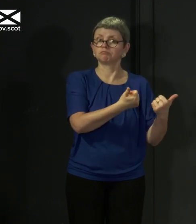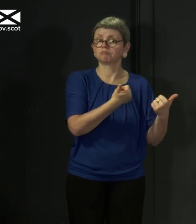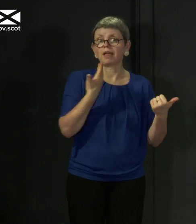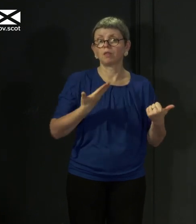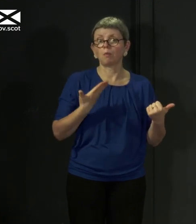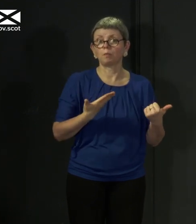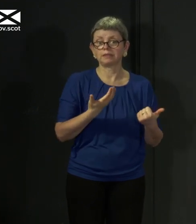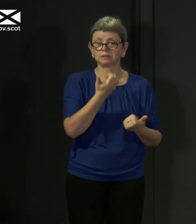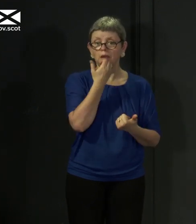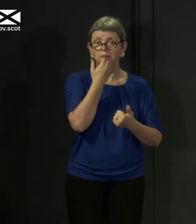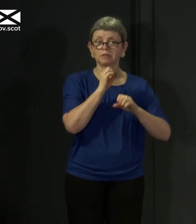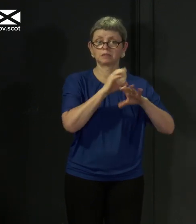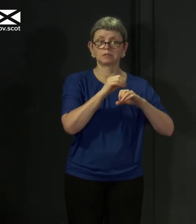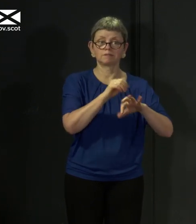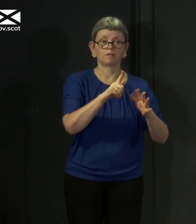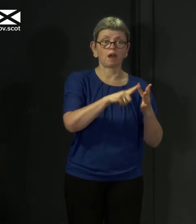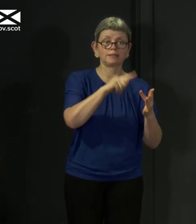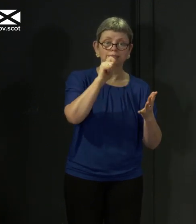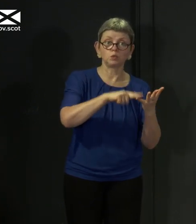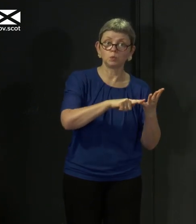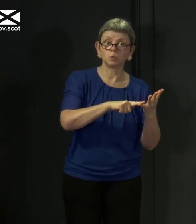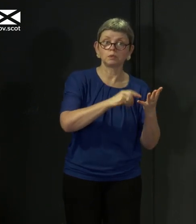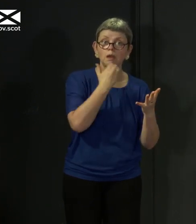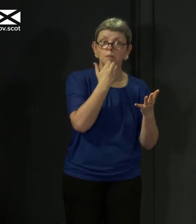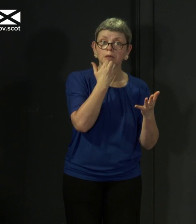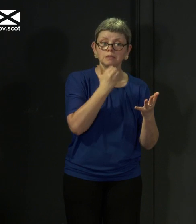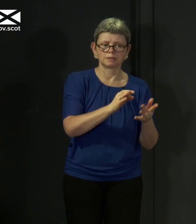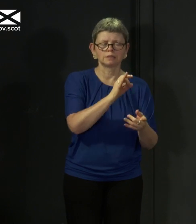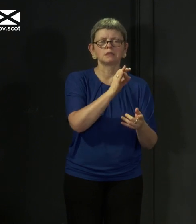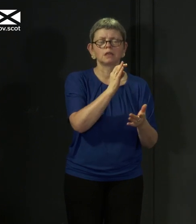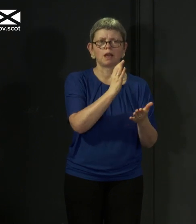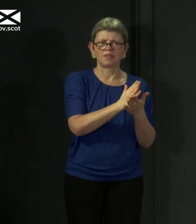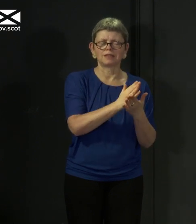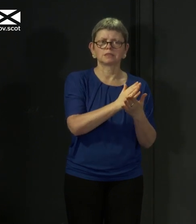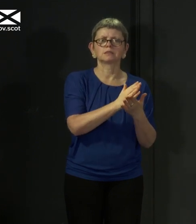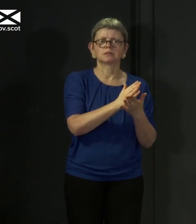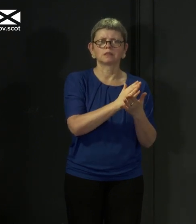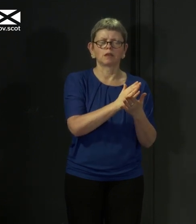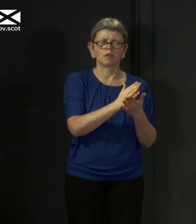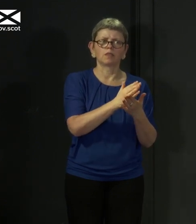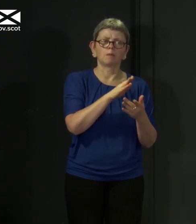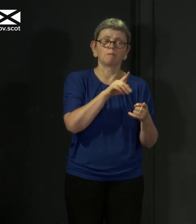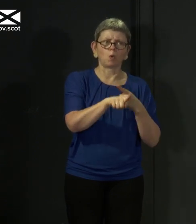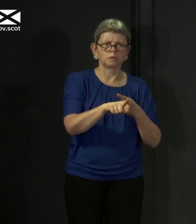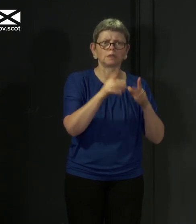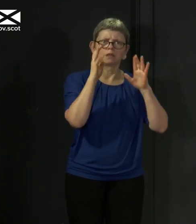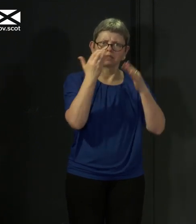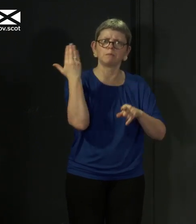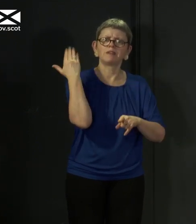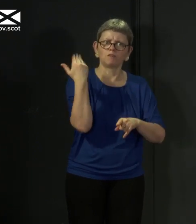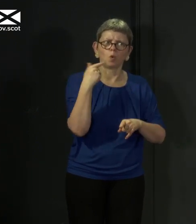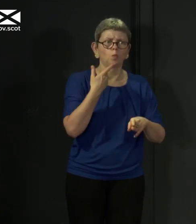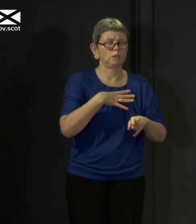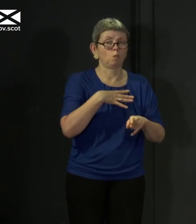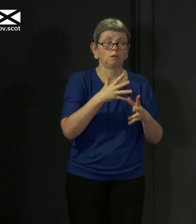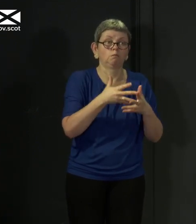I've reported on intensive care, which has always been the part of NHS capacity we've most feared being overwhelmed.